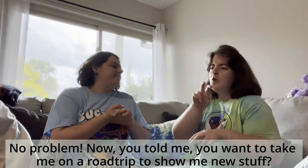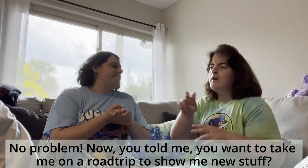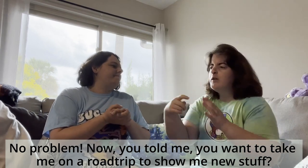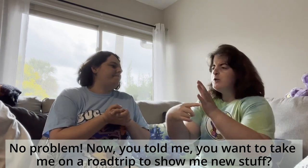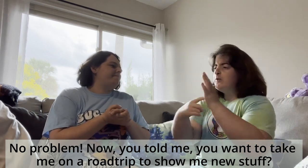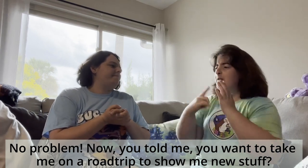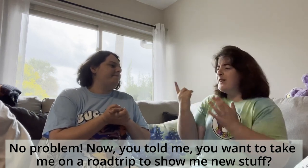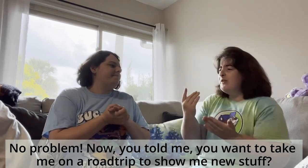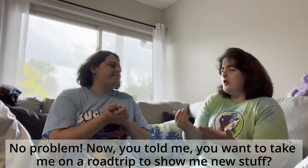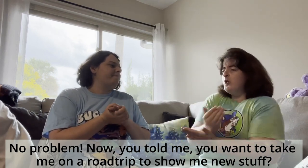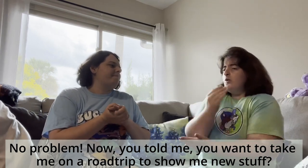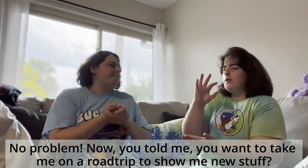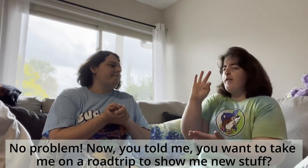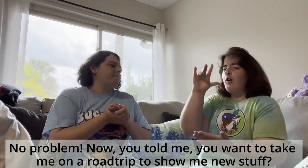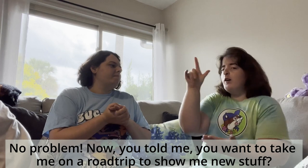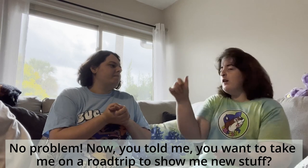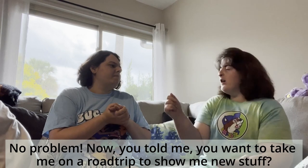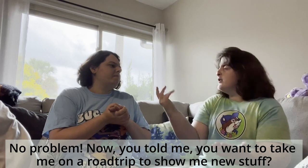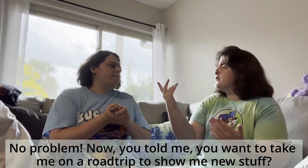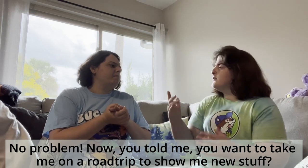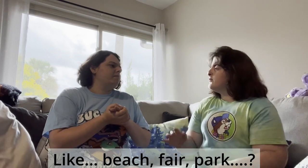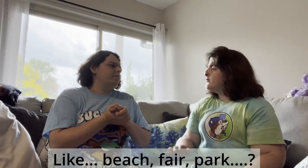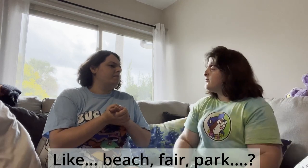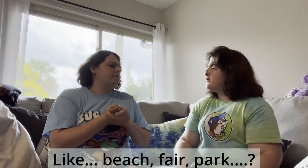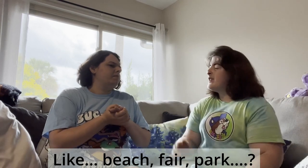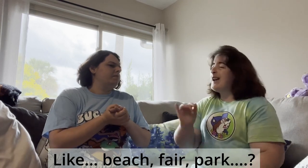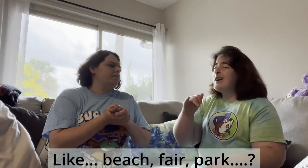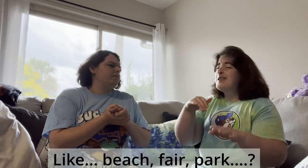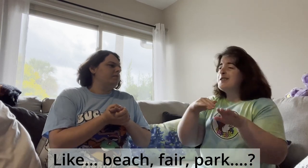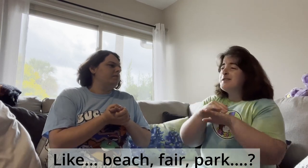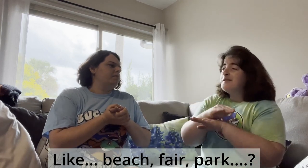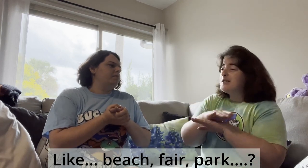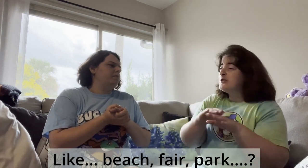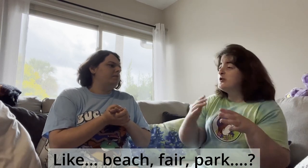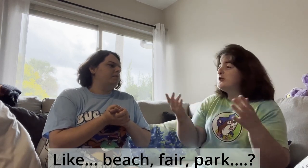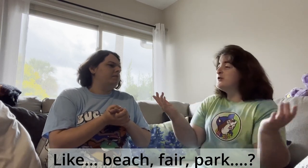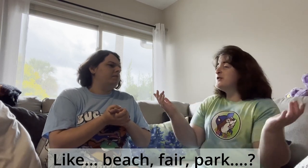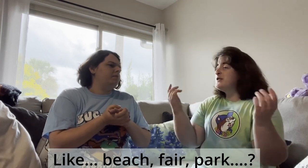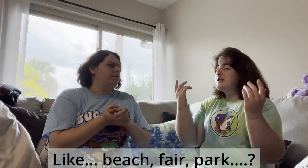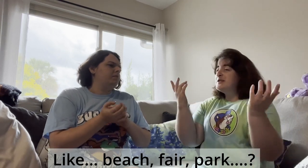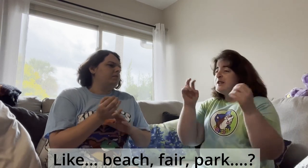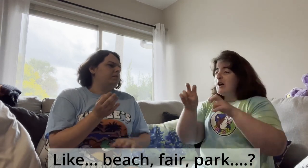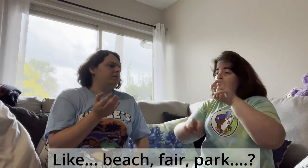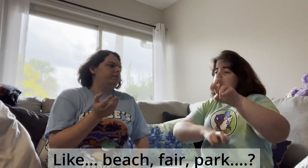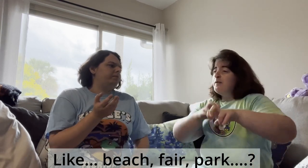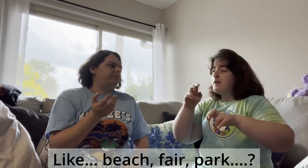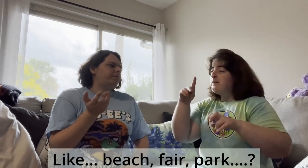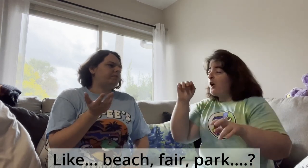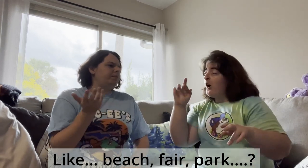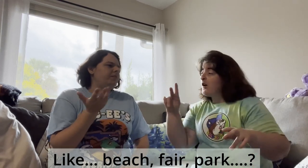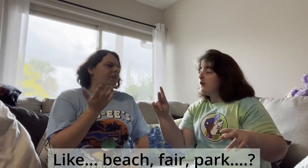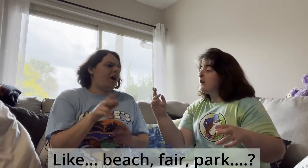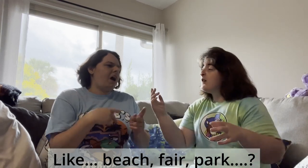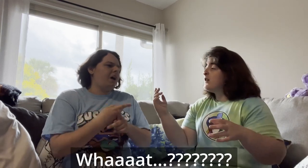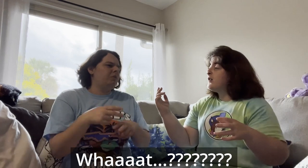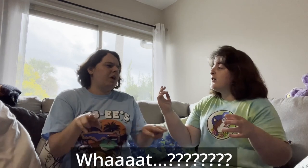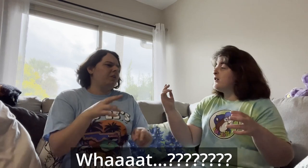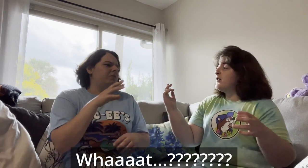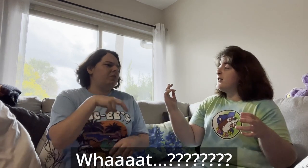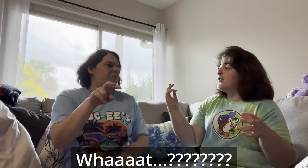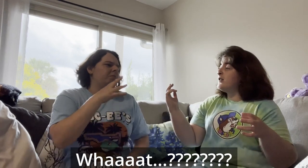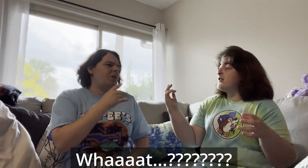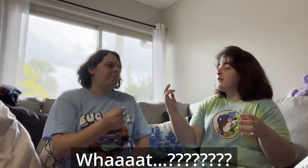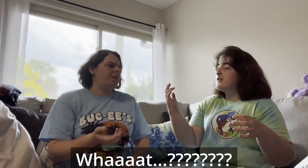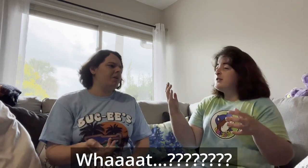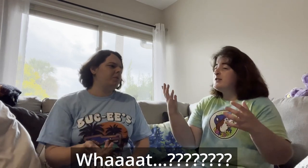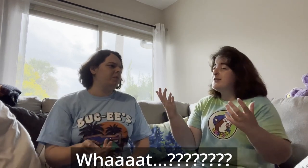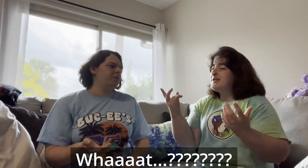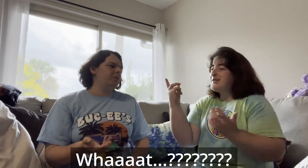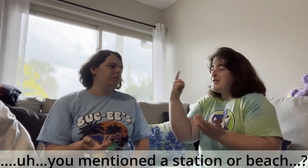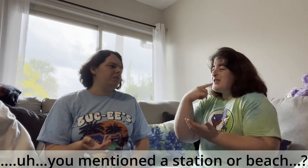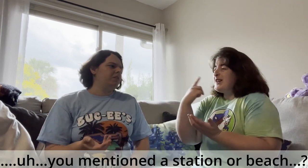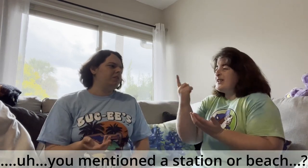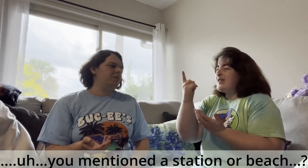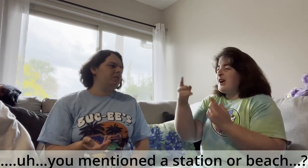me.